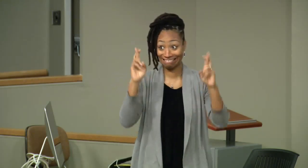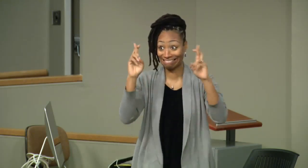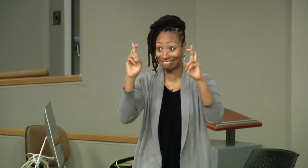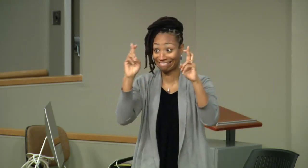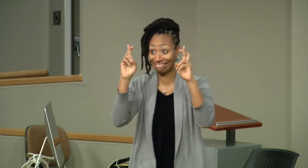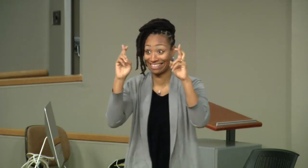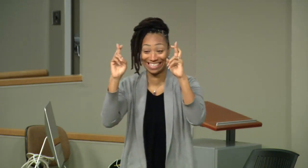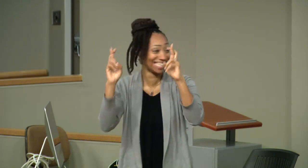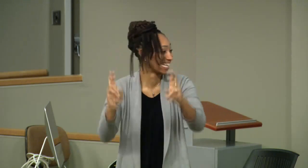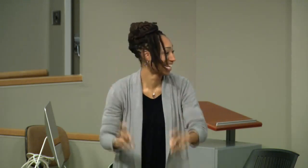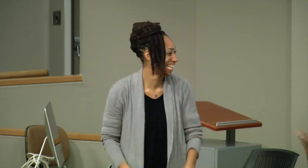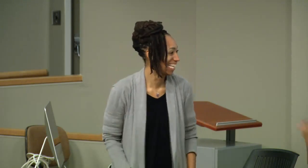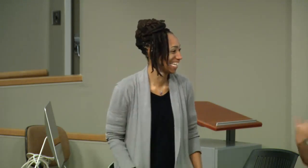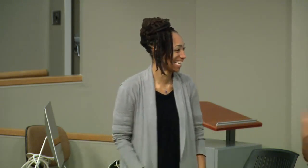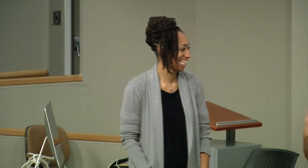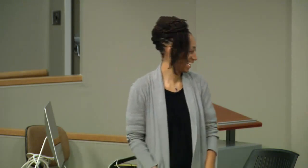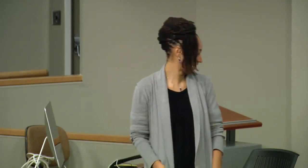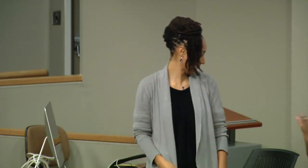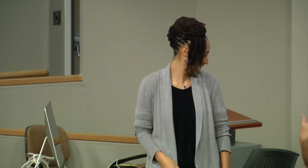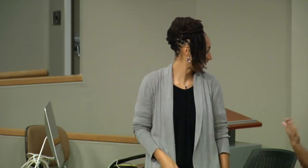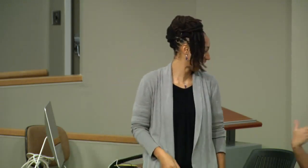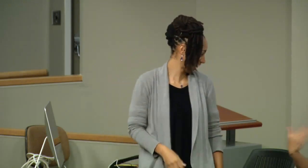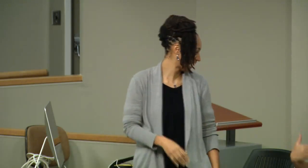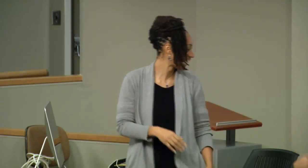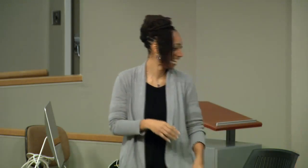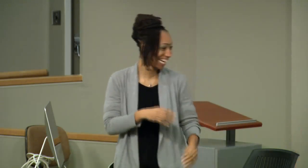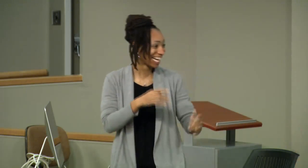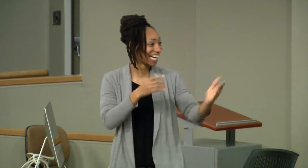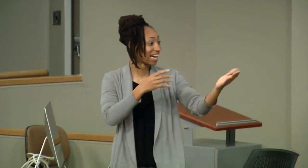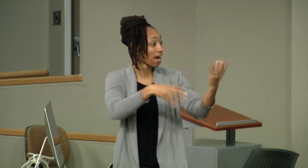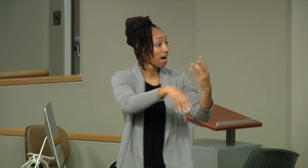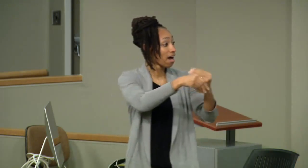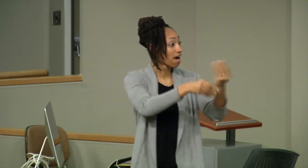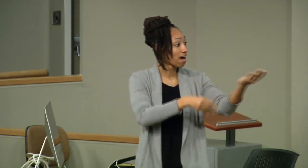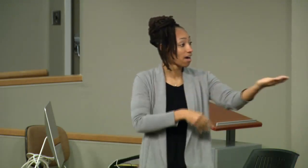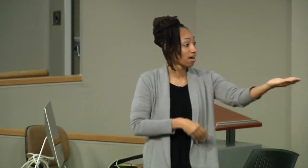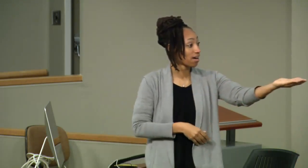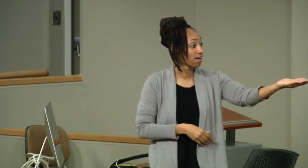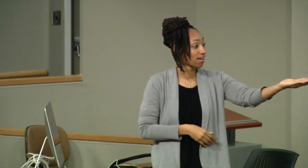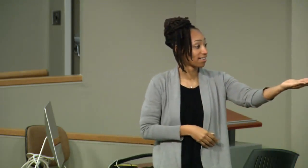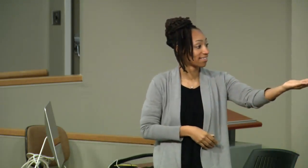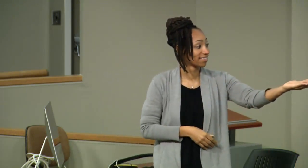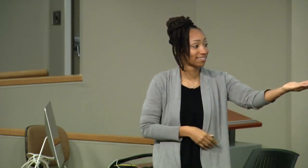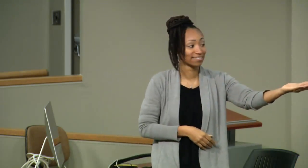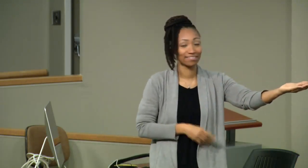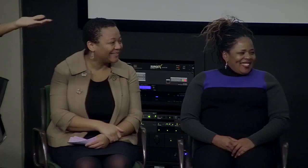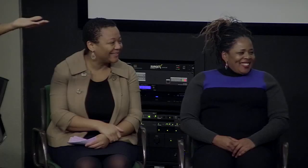will see this presentation and talking to you who are out there and create an organization like this.